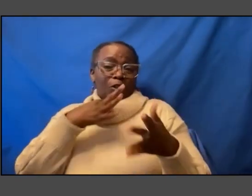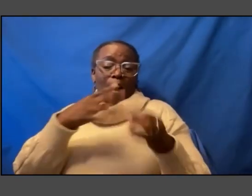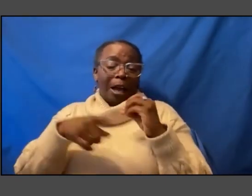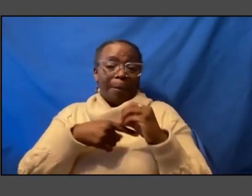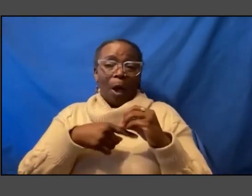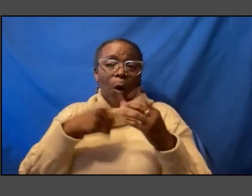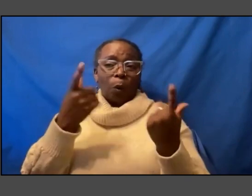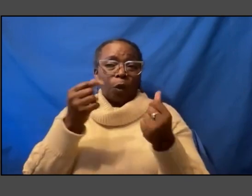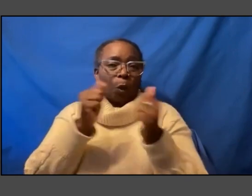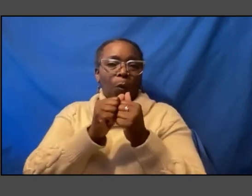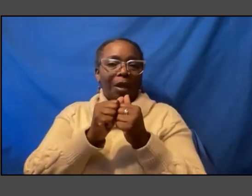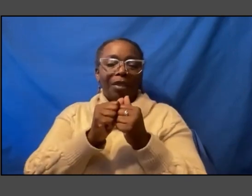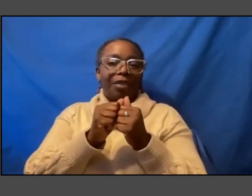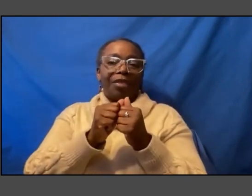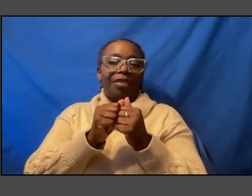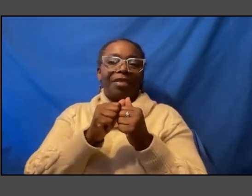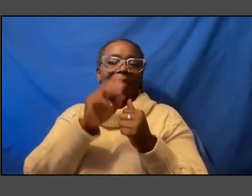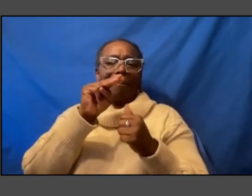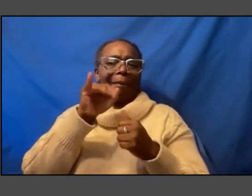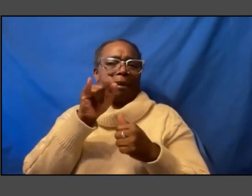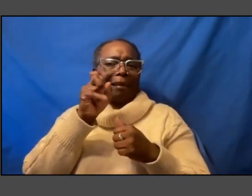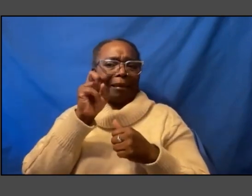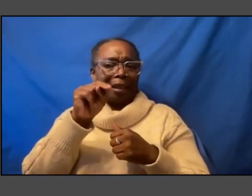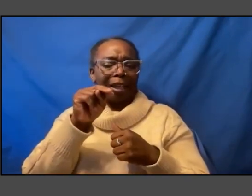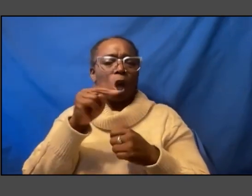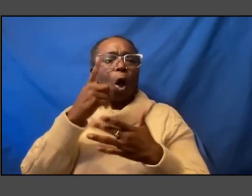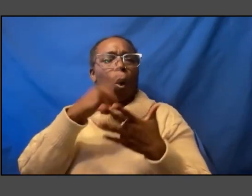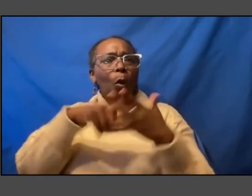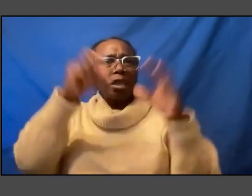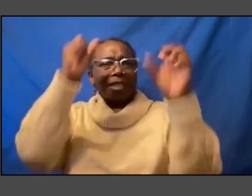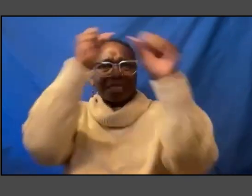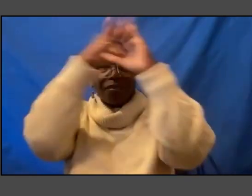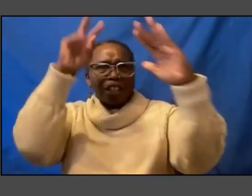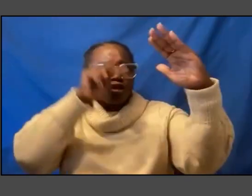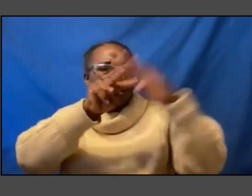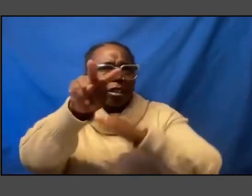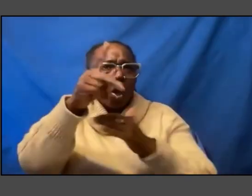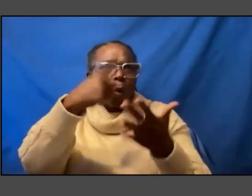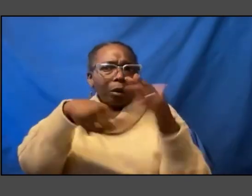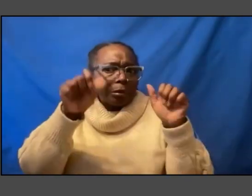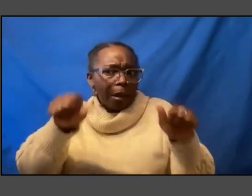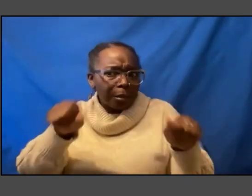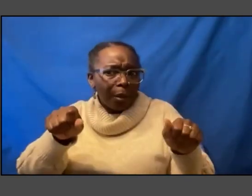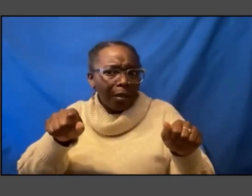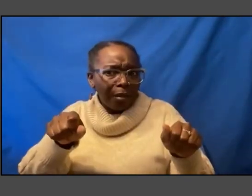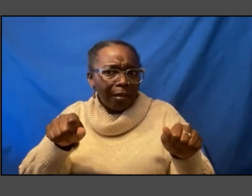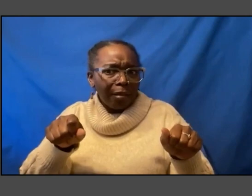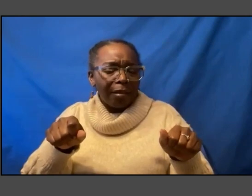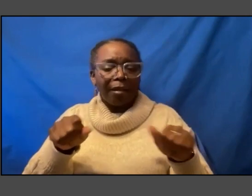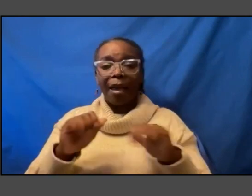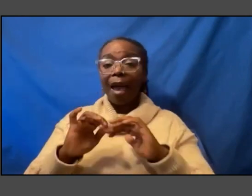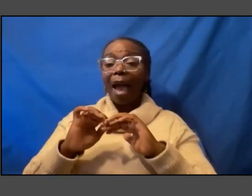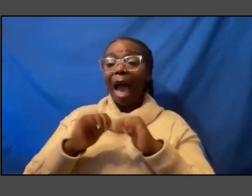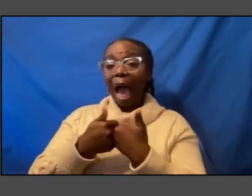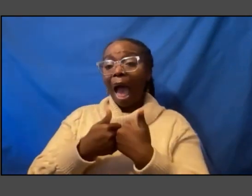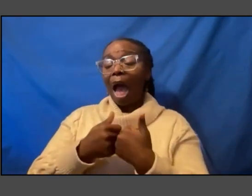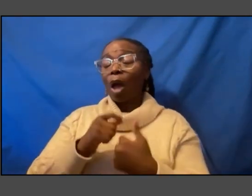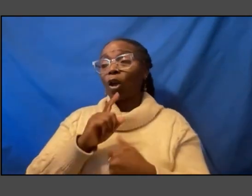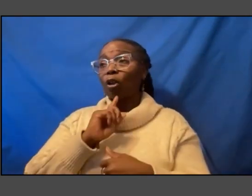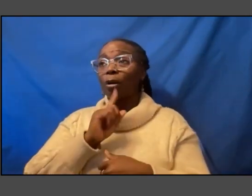is really what is the vision the broad vision of what's possible um how do you make sure that on the one hand you'll never get